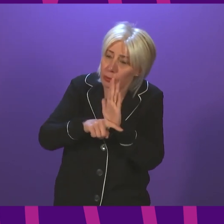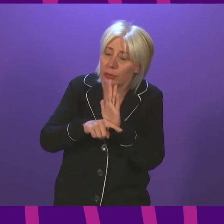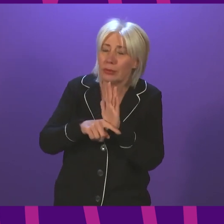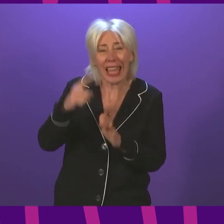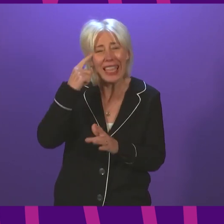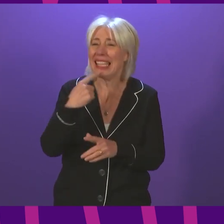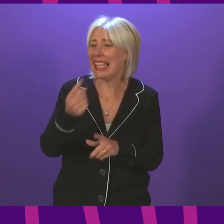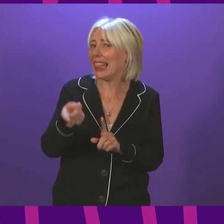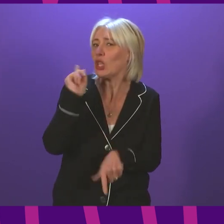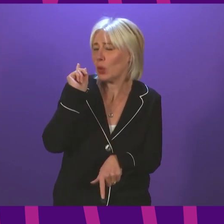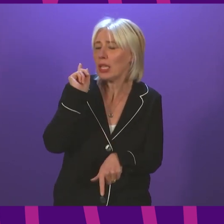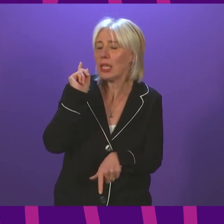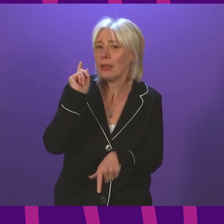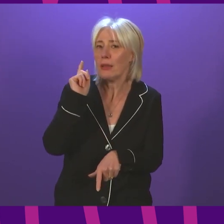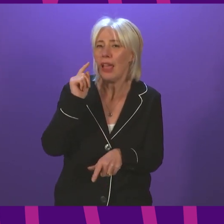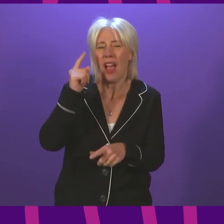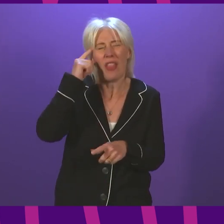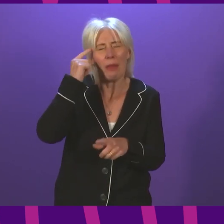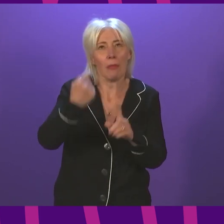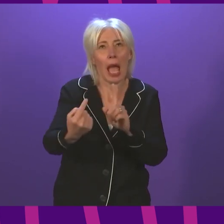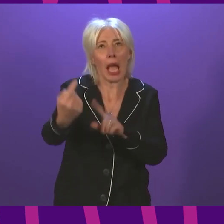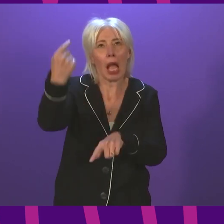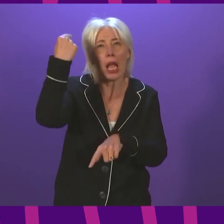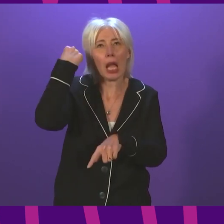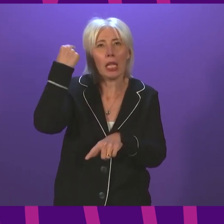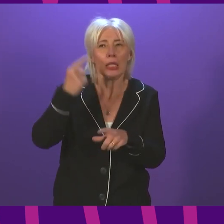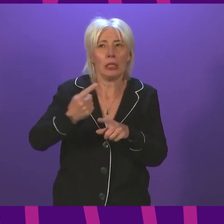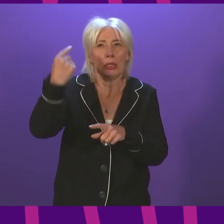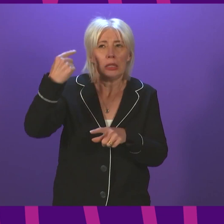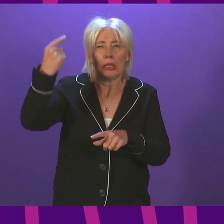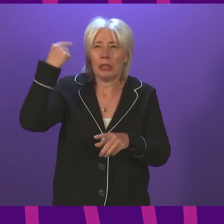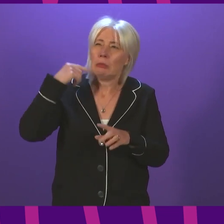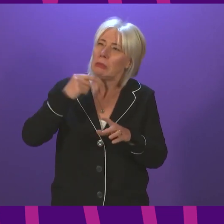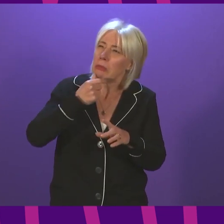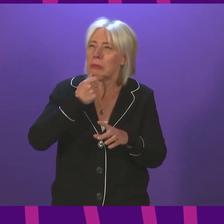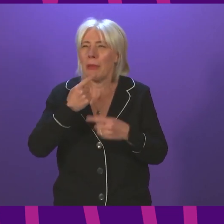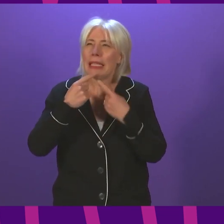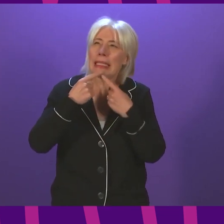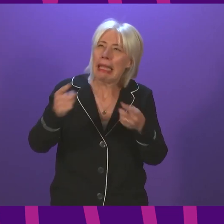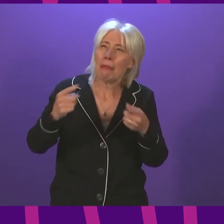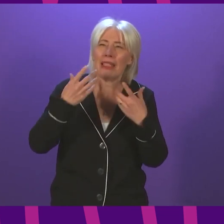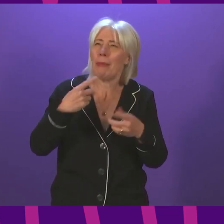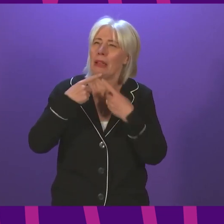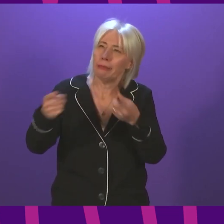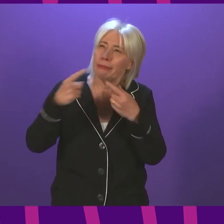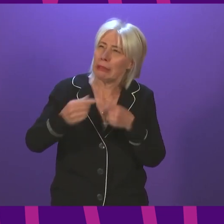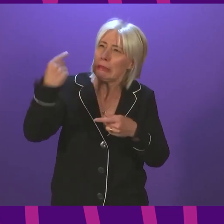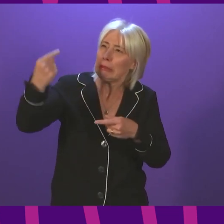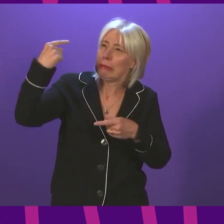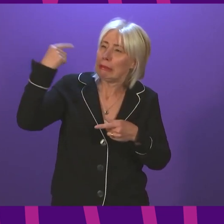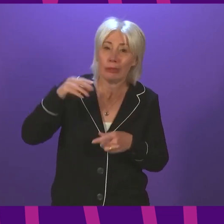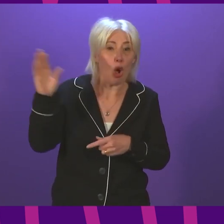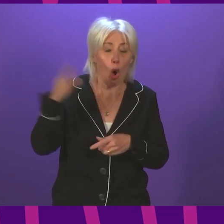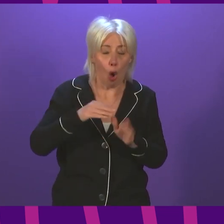think I made last week, that if I cast my mind back to these statements going back probably months now, almost every